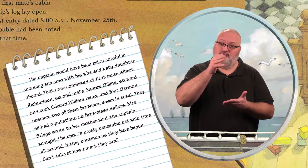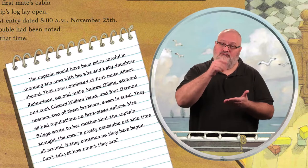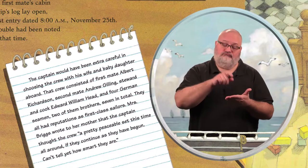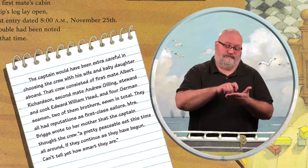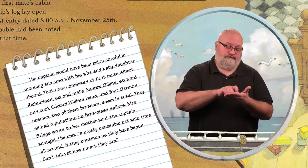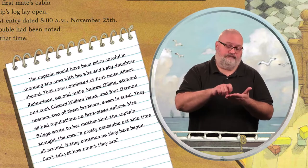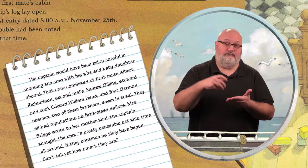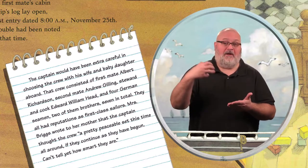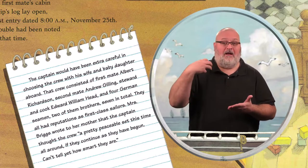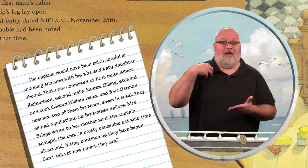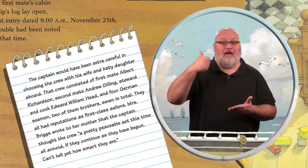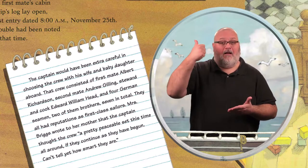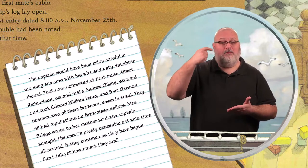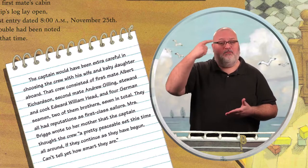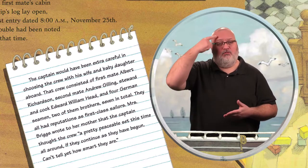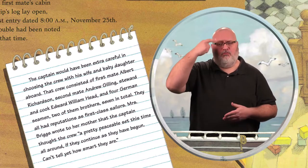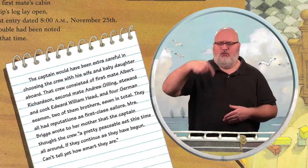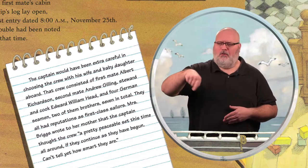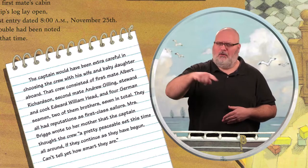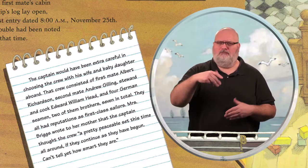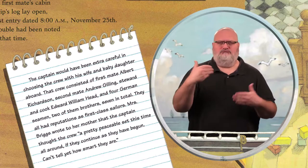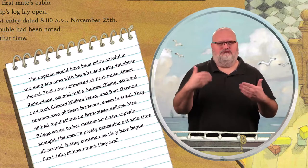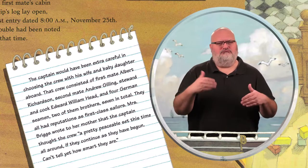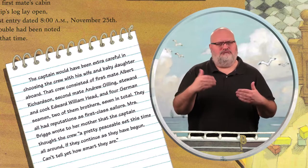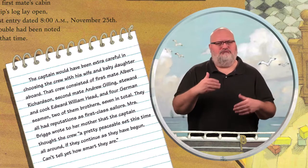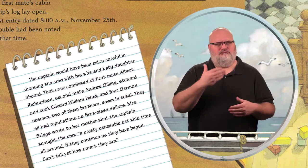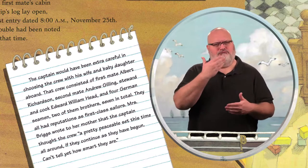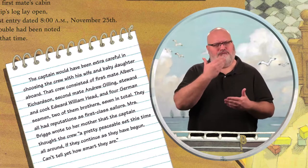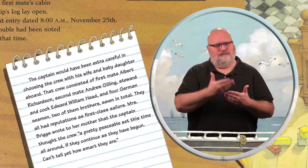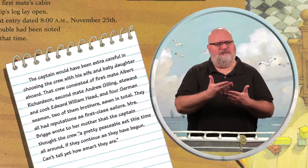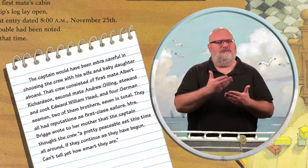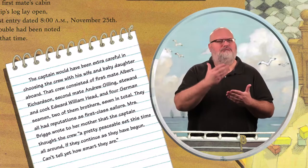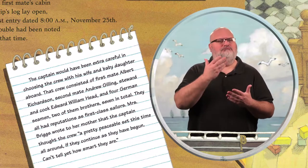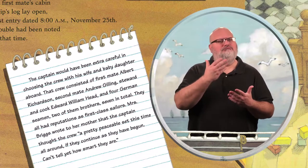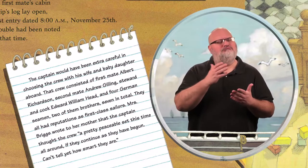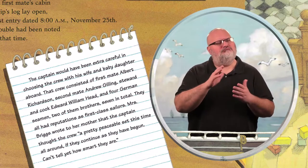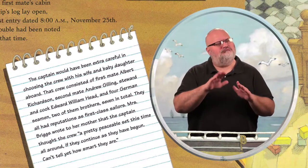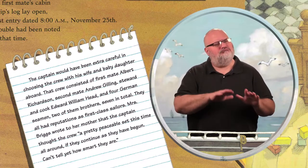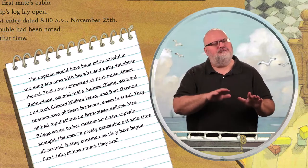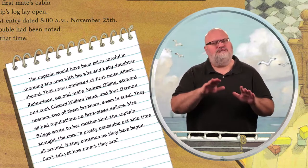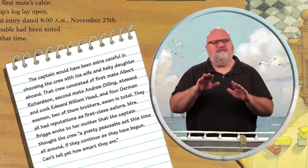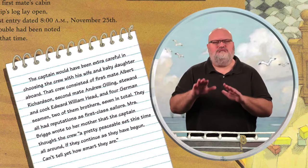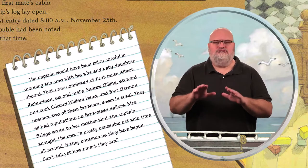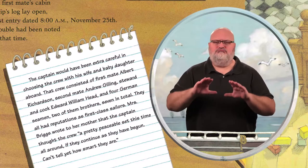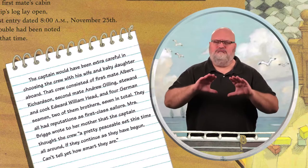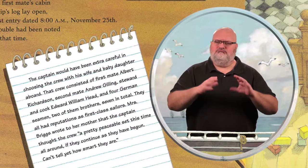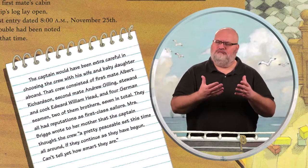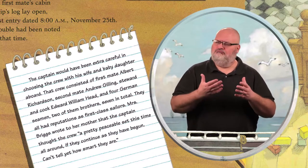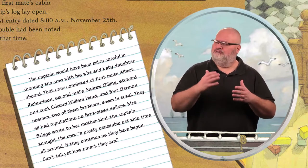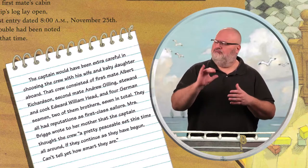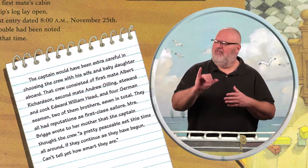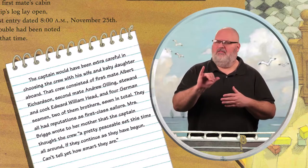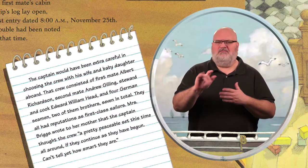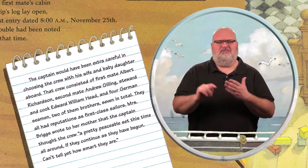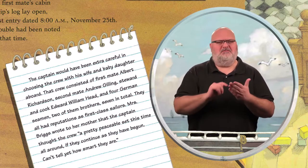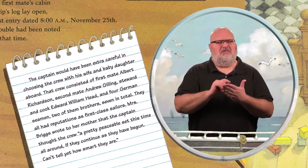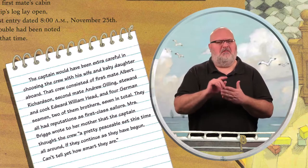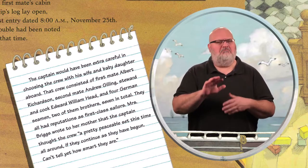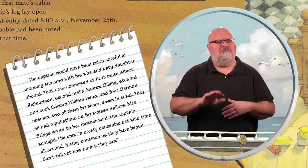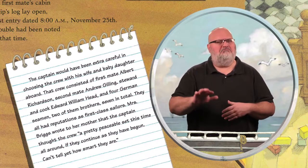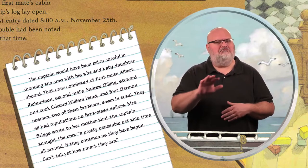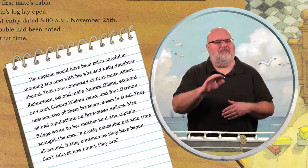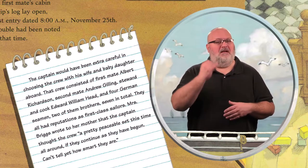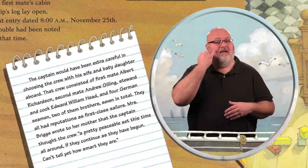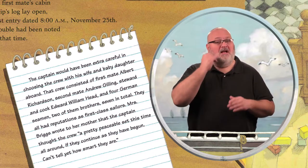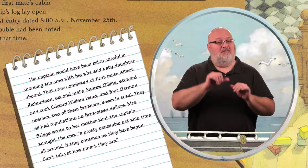Mrs. Briggs wrote to her mother, though the captain thought the crew, A pretty, peaceable set this time all around, if they continue